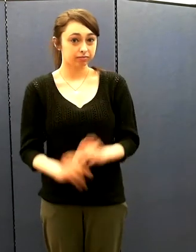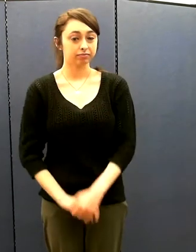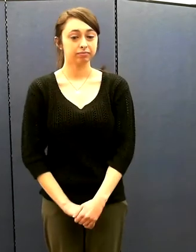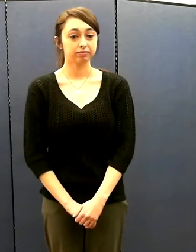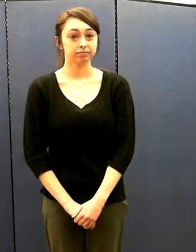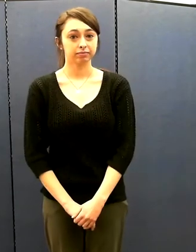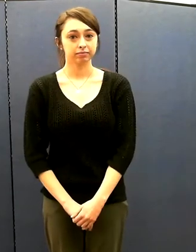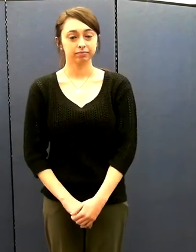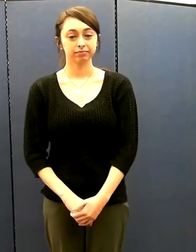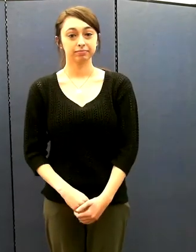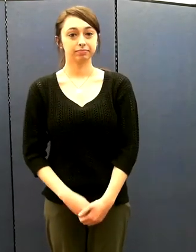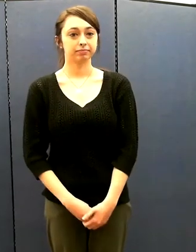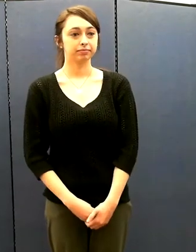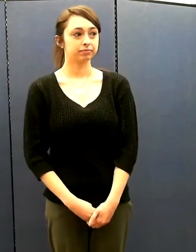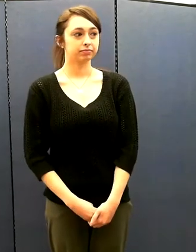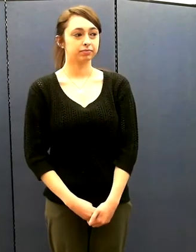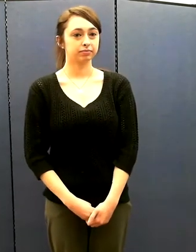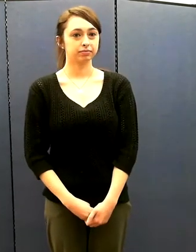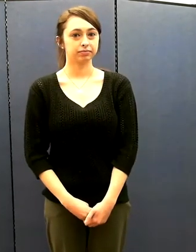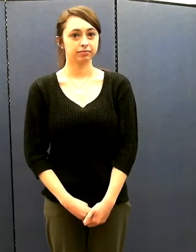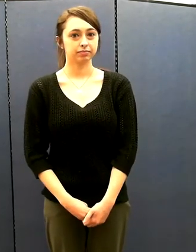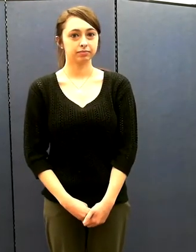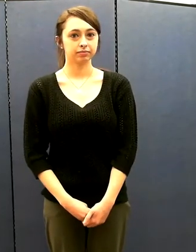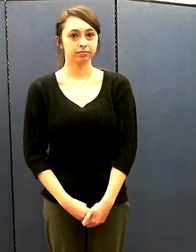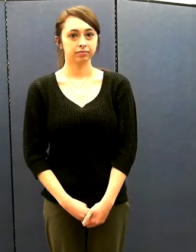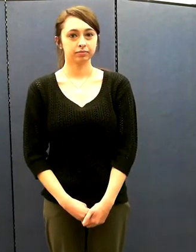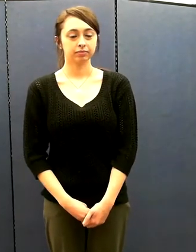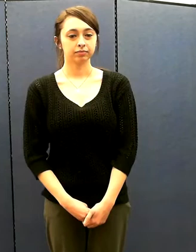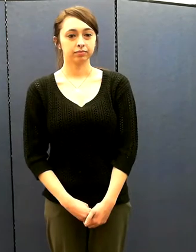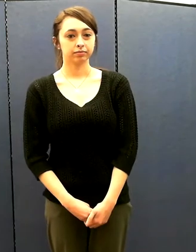My name is Rich Green. I work with the Pennsylvania Motorcycle Safety Program.